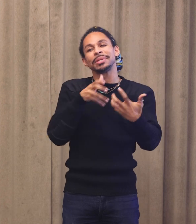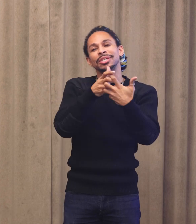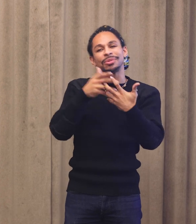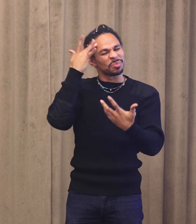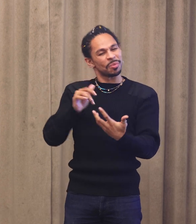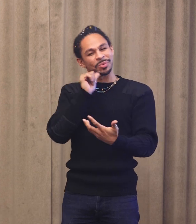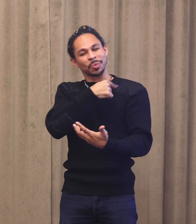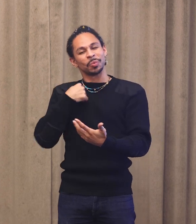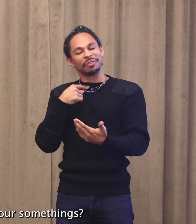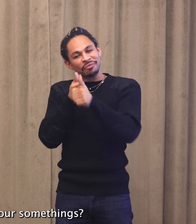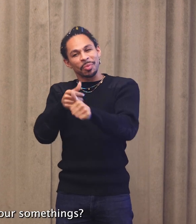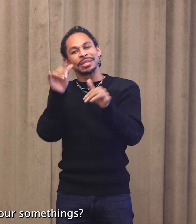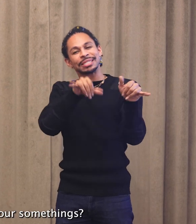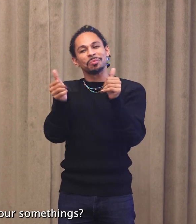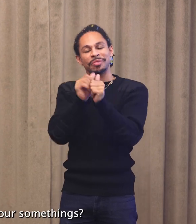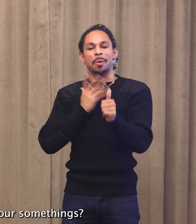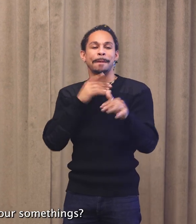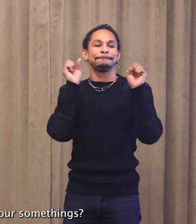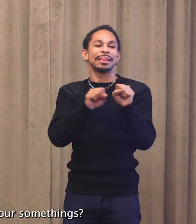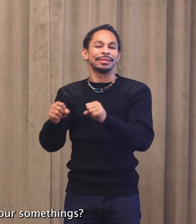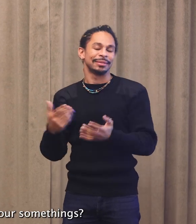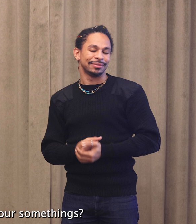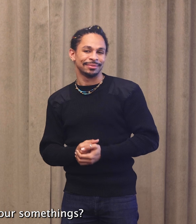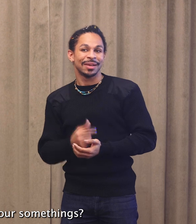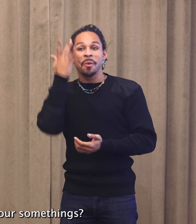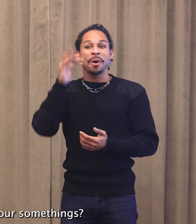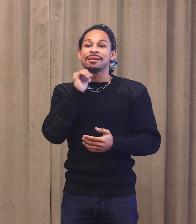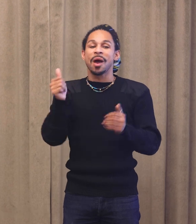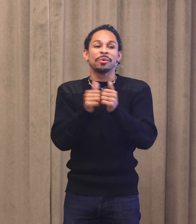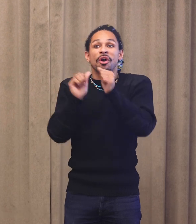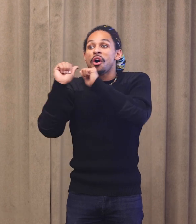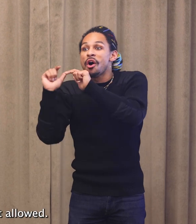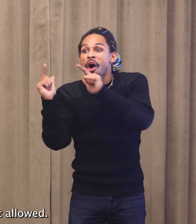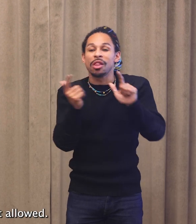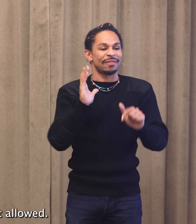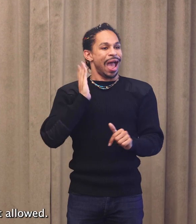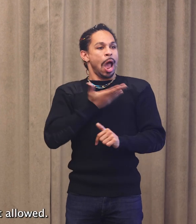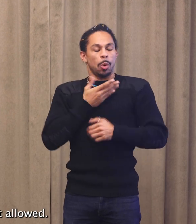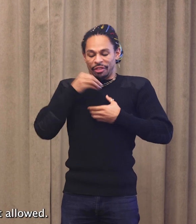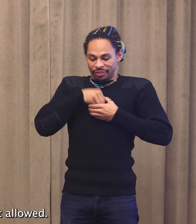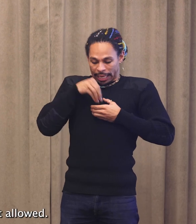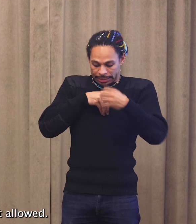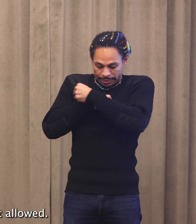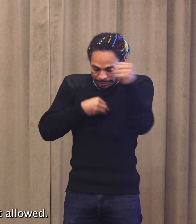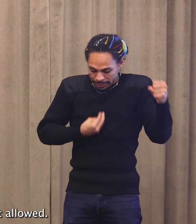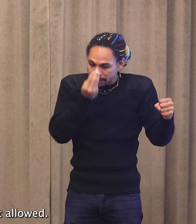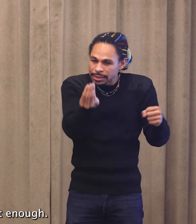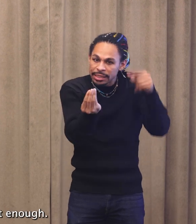abilities? Why not with all of our somethings, all of our not allowed,